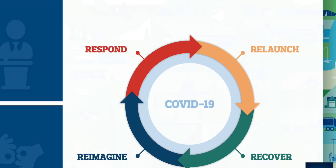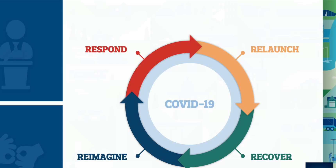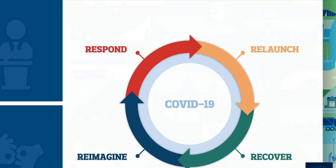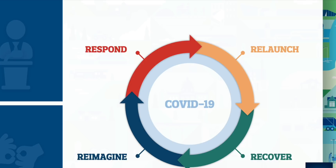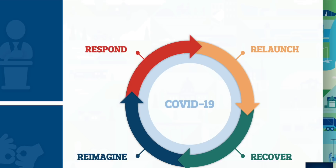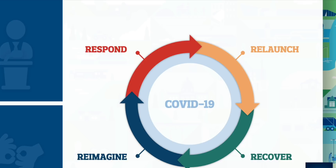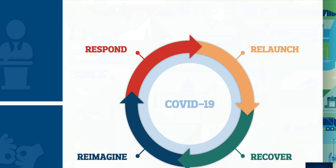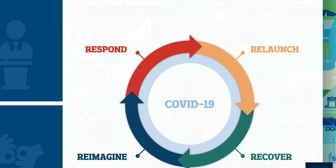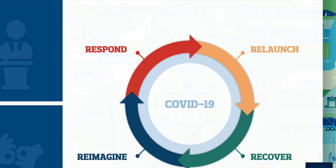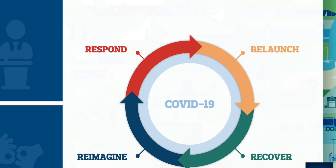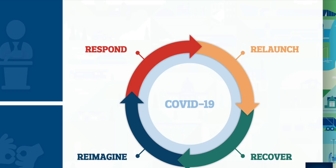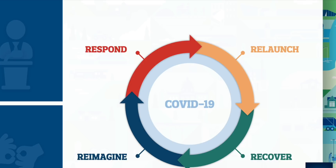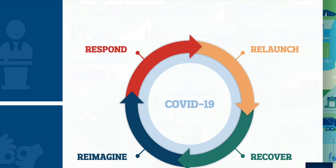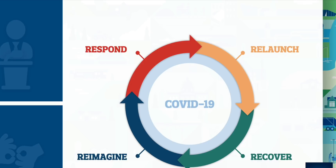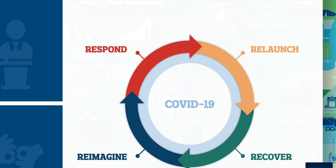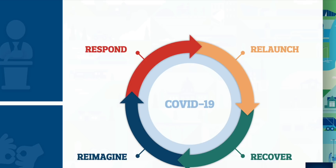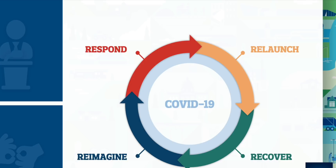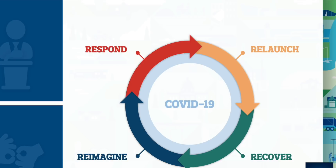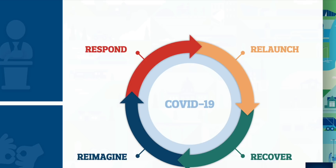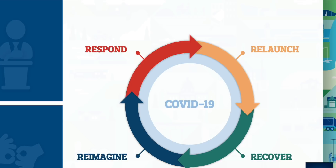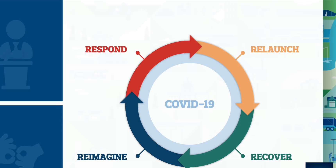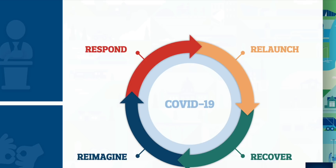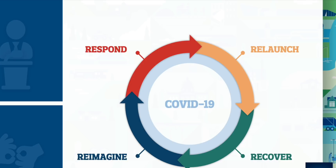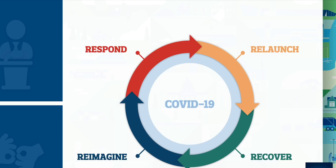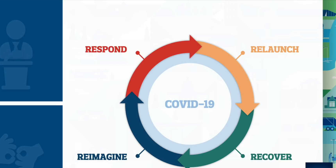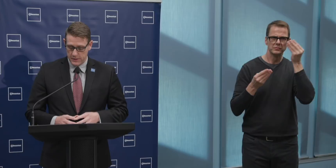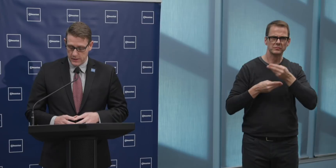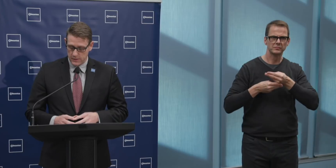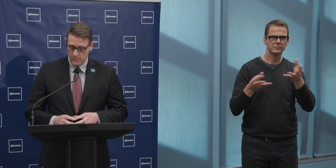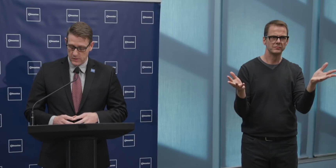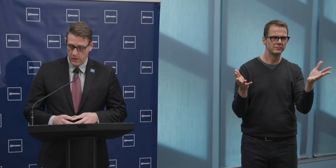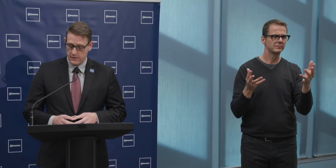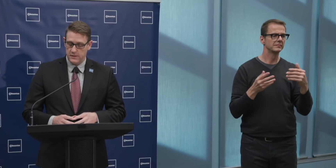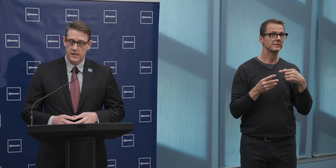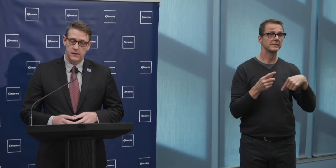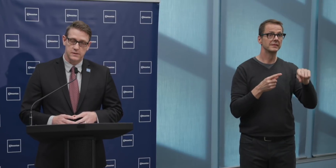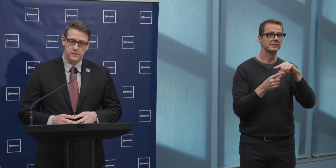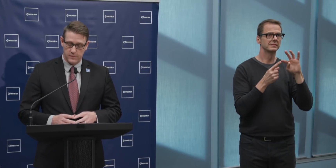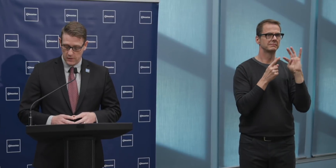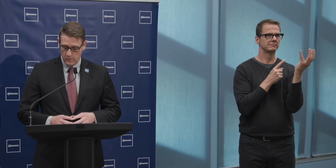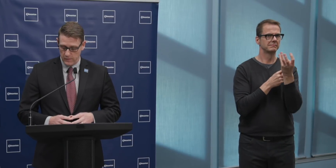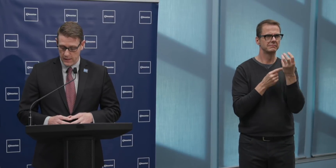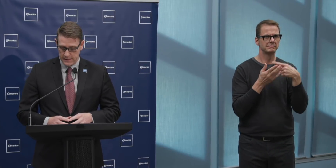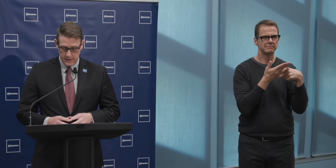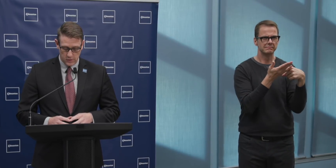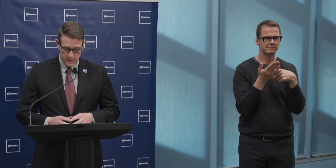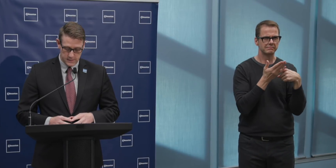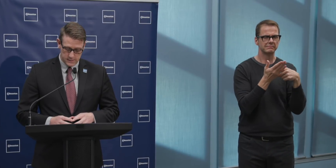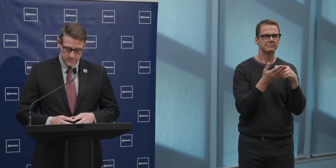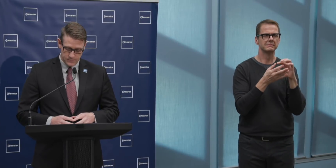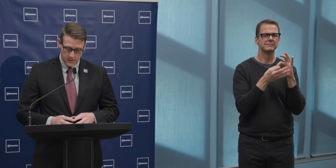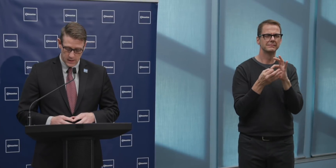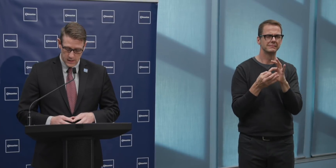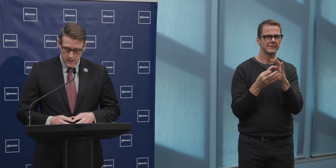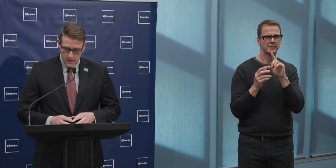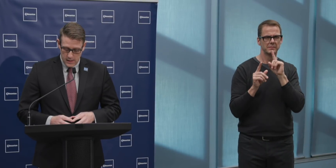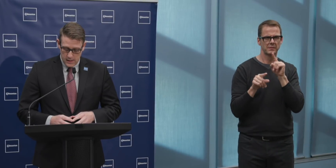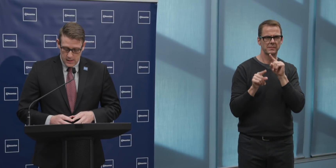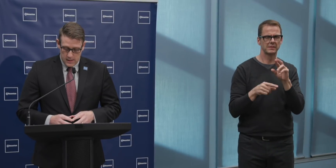administration's recommendations for updating the city's 2020 budget to respond to the challenges of the COVID-19 crisis.